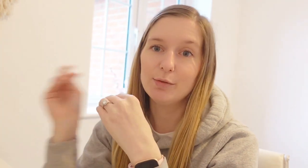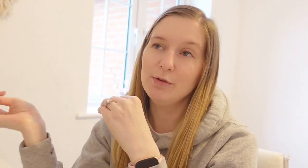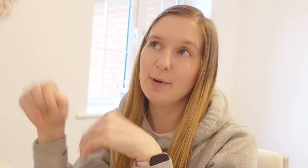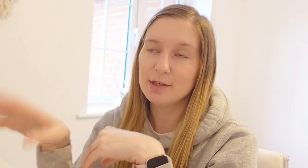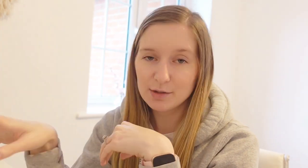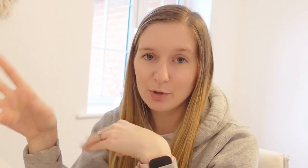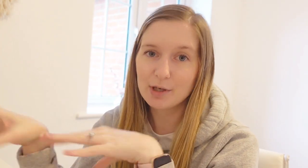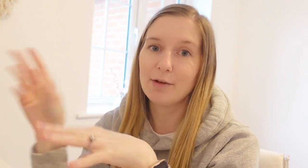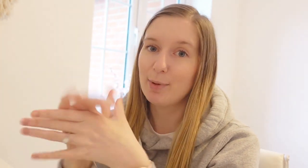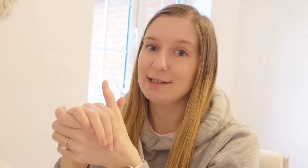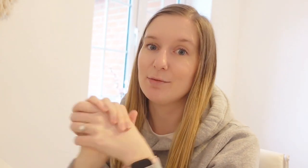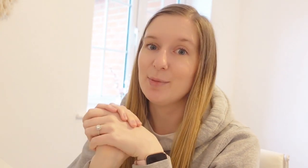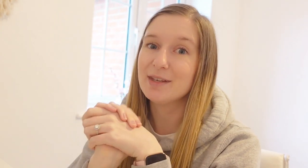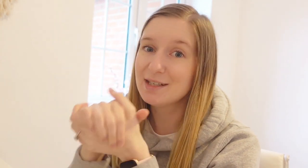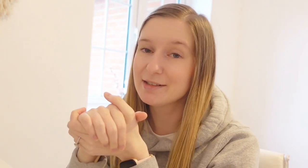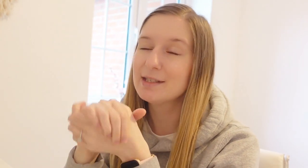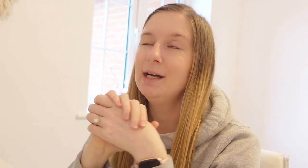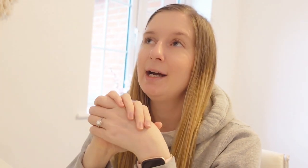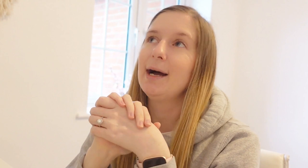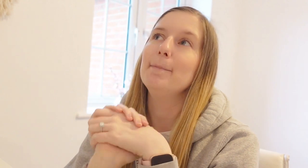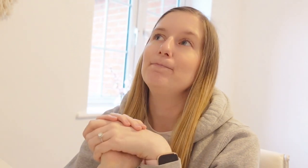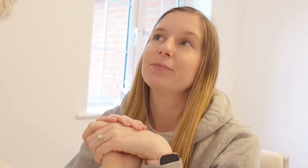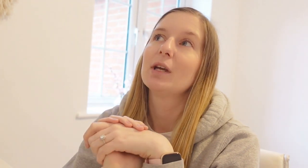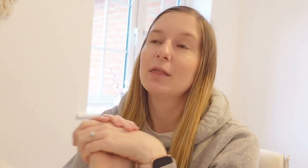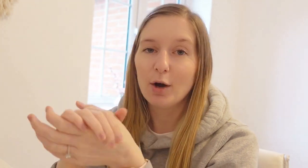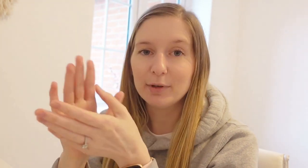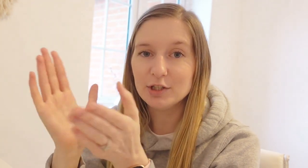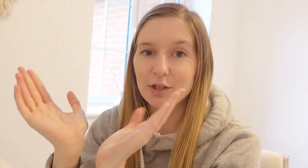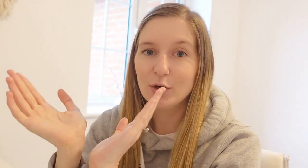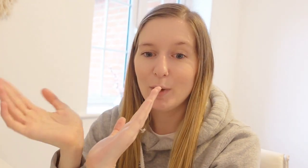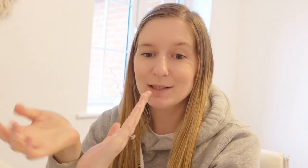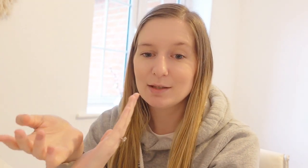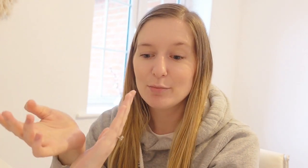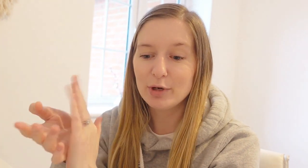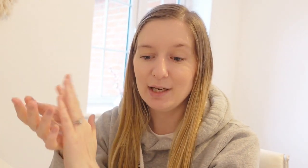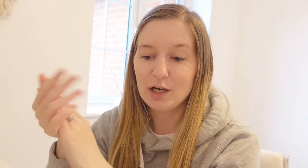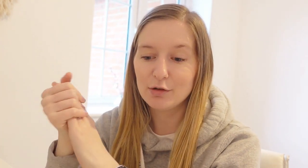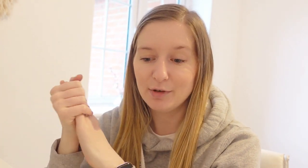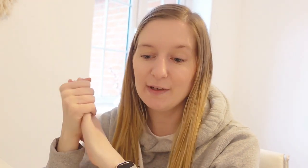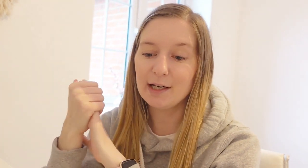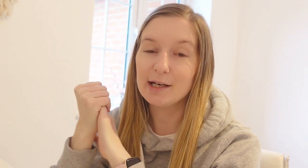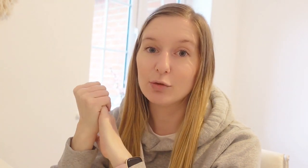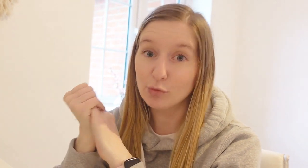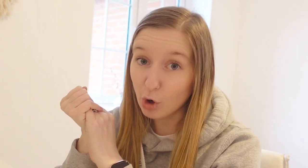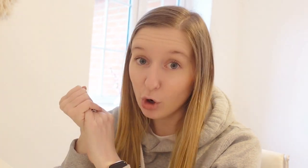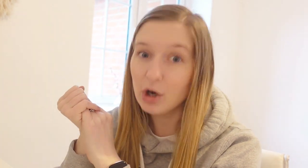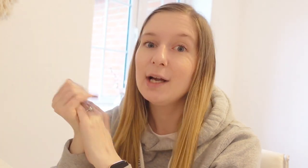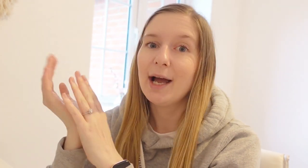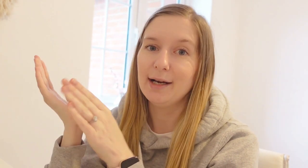remove the bit that doesn't work and replace it with a bit that does. That operation went pretty horrifically wrong and